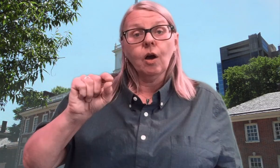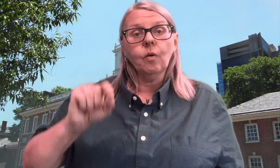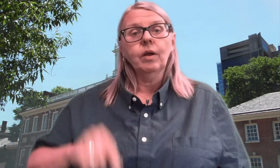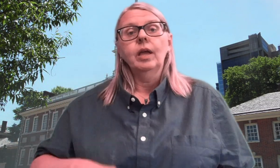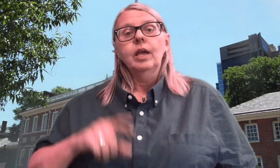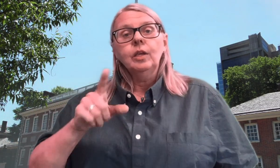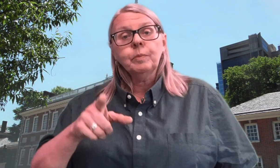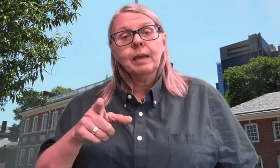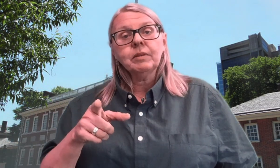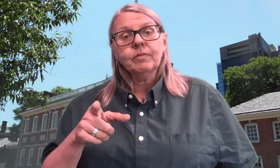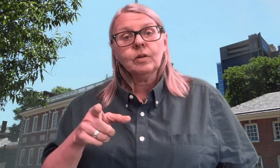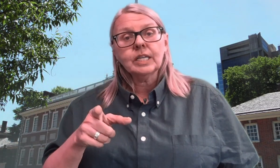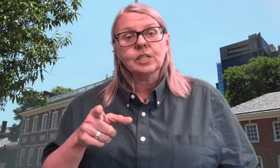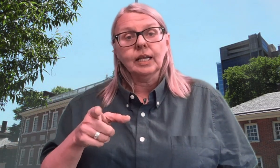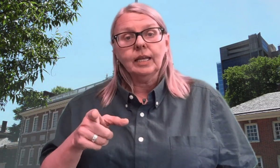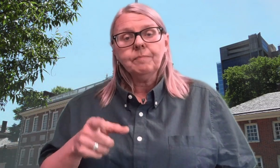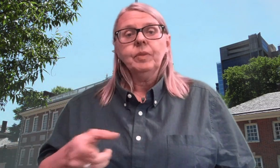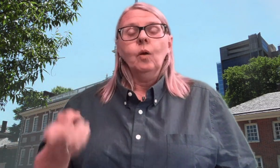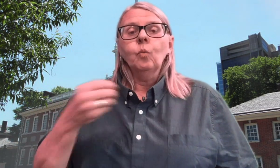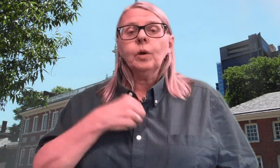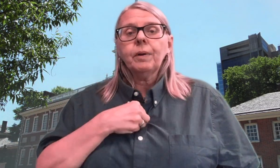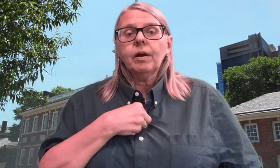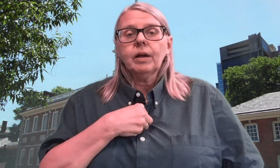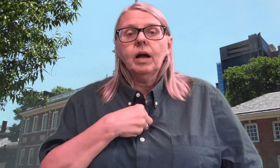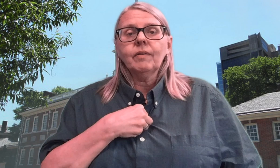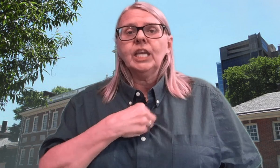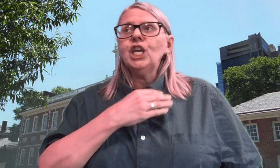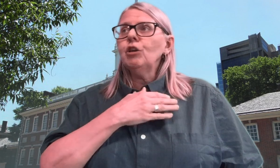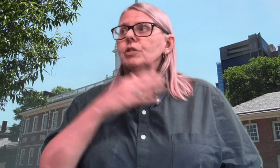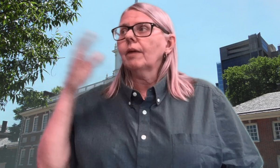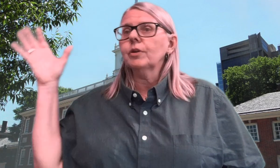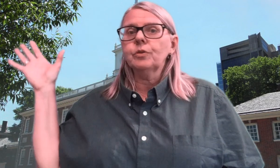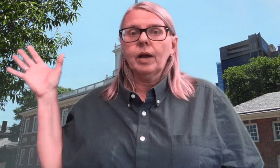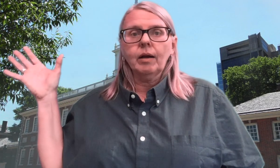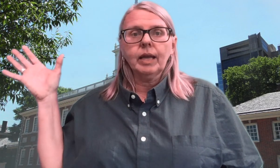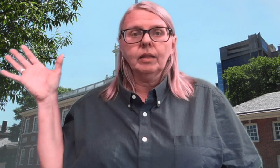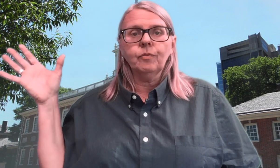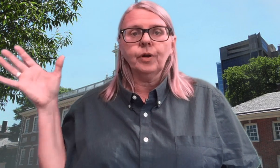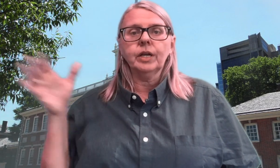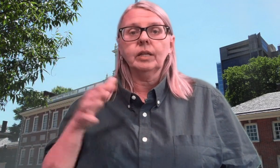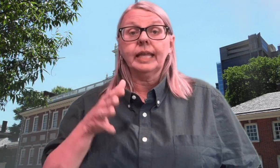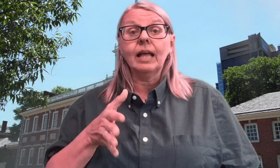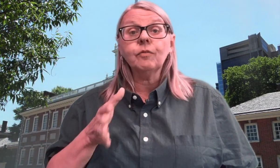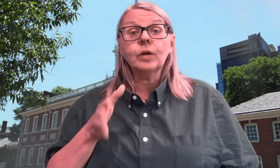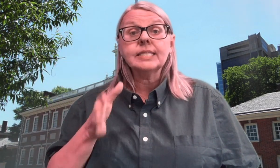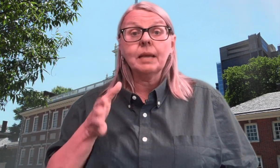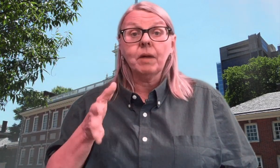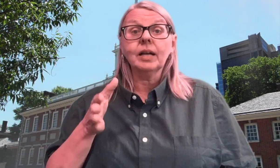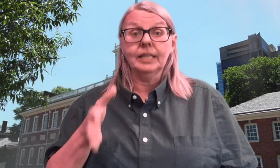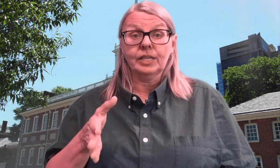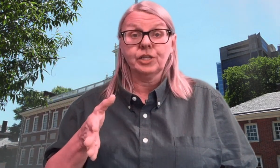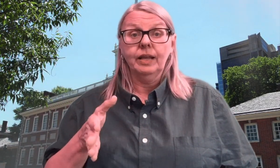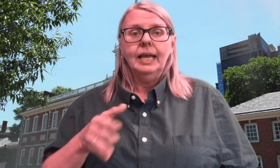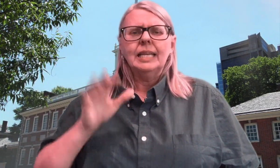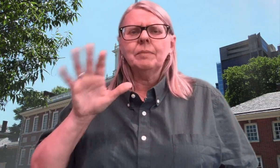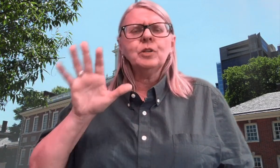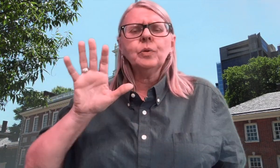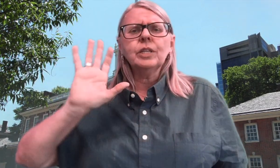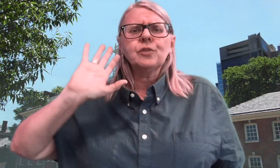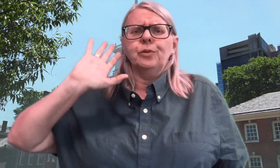you'll be able to vote digitally. We're part of a huge effort throughout California called the California State Mock Election. And they've been doing this for,